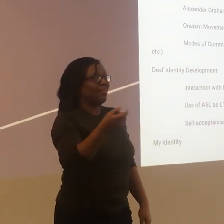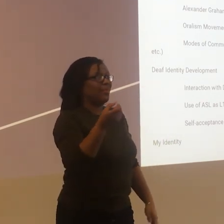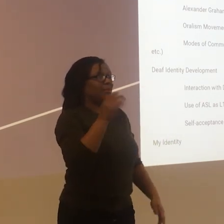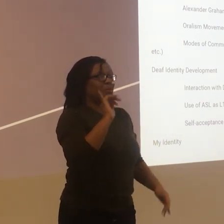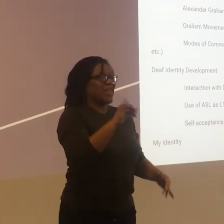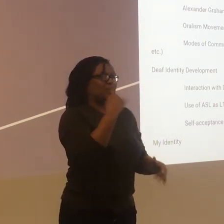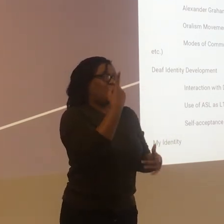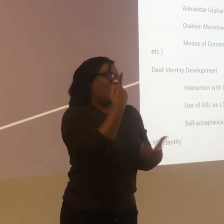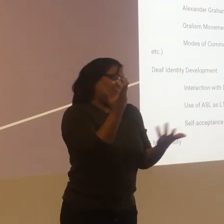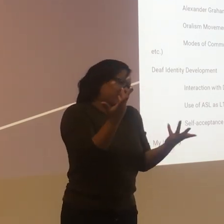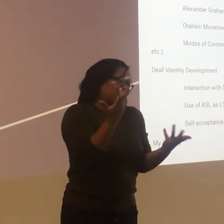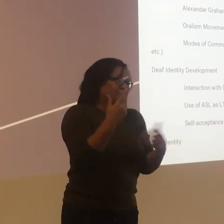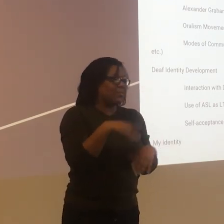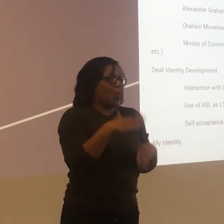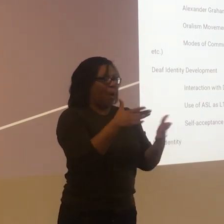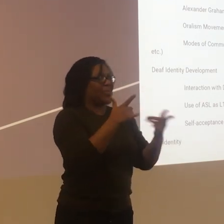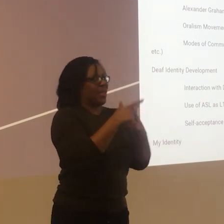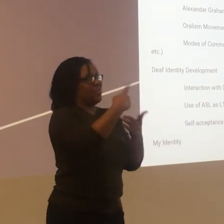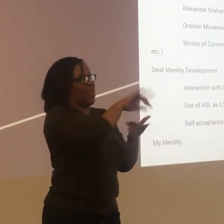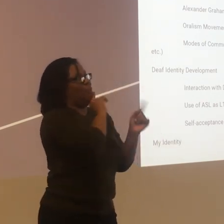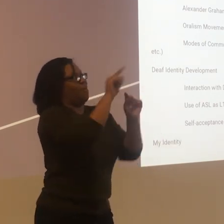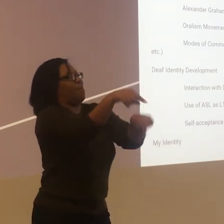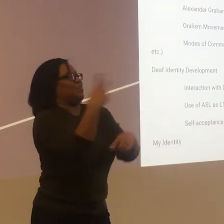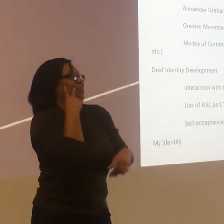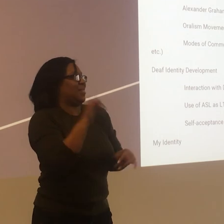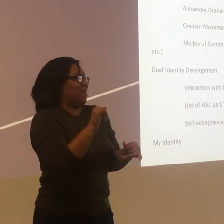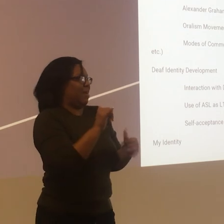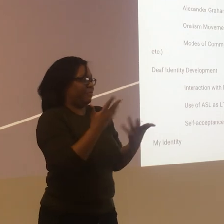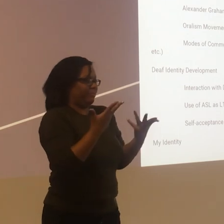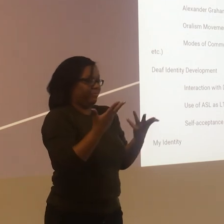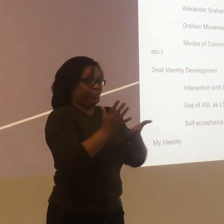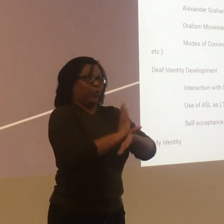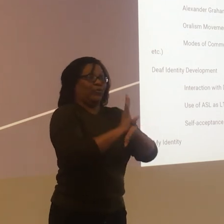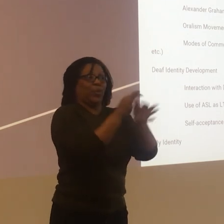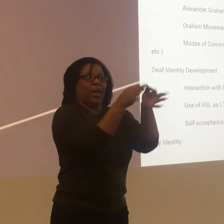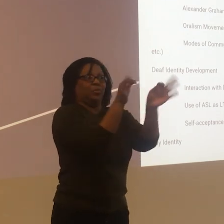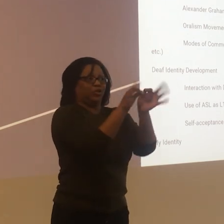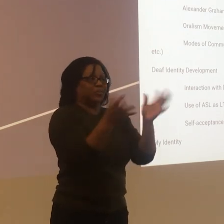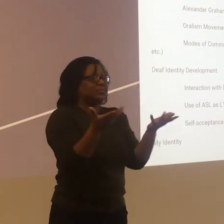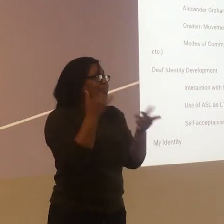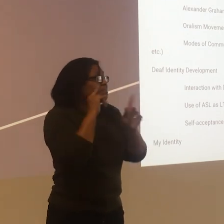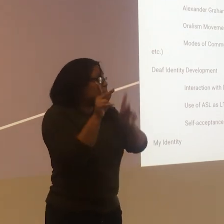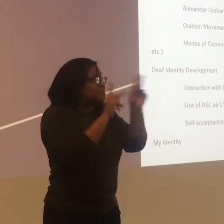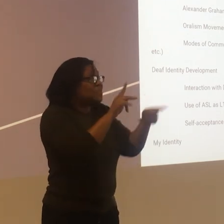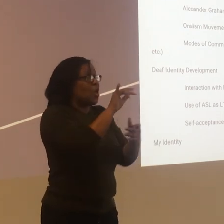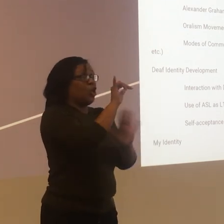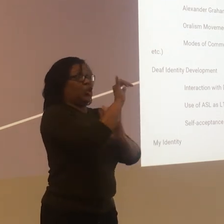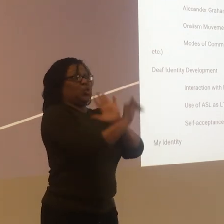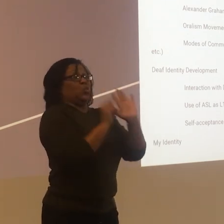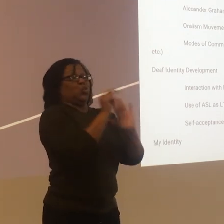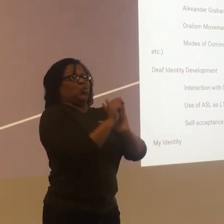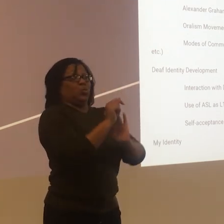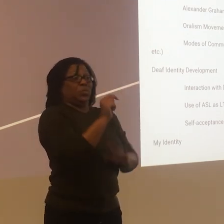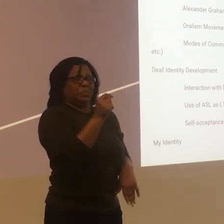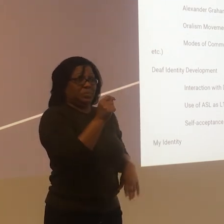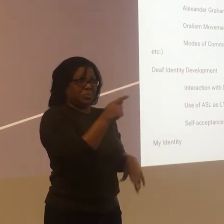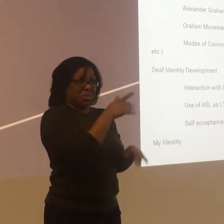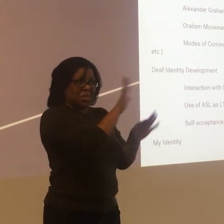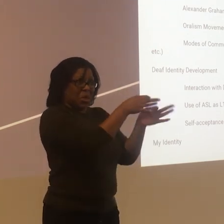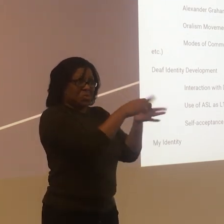do have something that's set up like that, then you'll get a lot of deaf people to come there for something that's specifically set up or